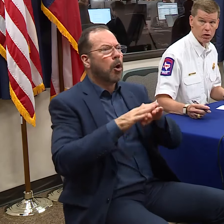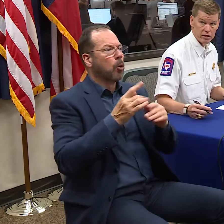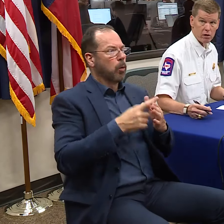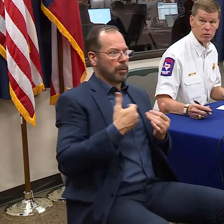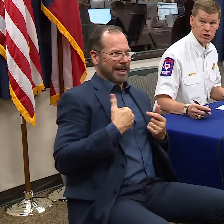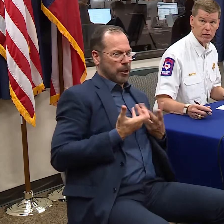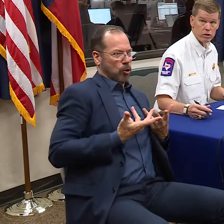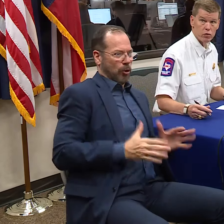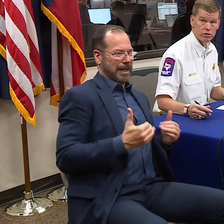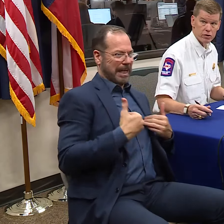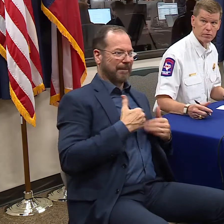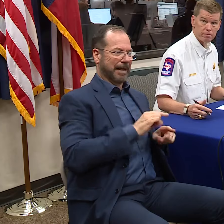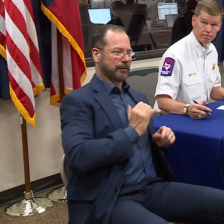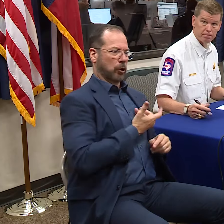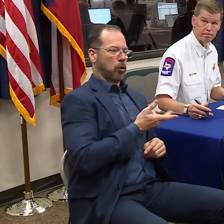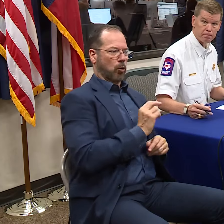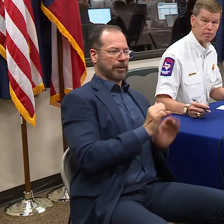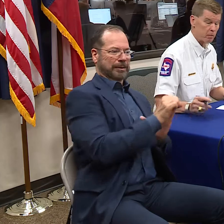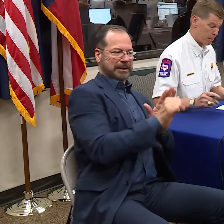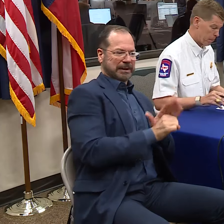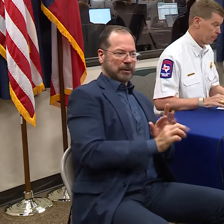have available as our own state resources.